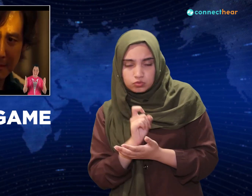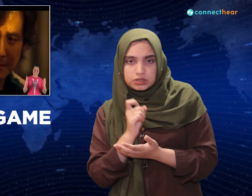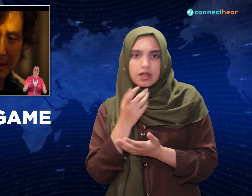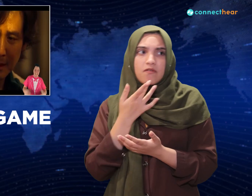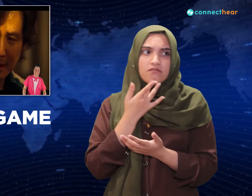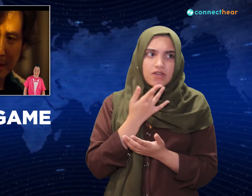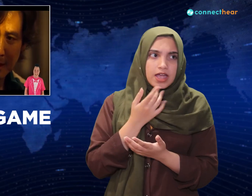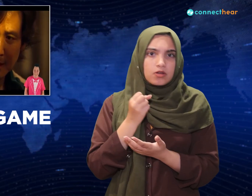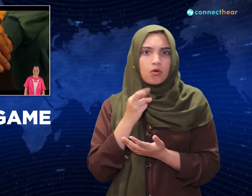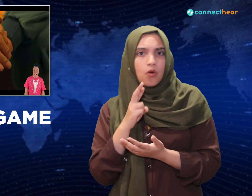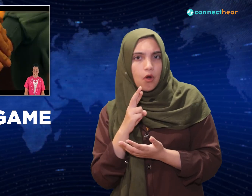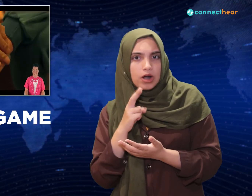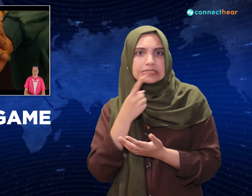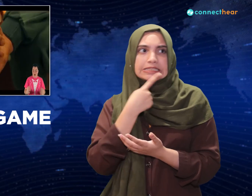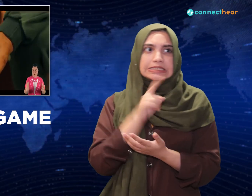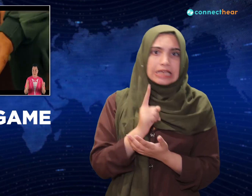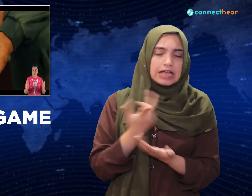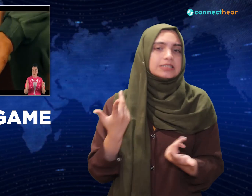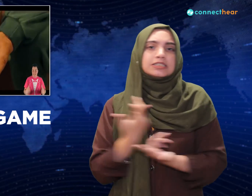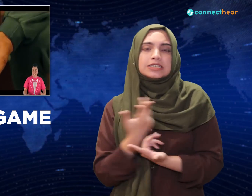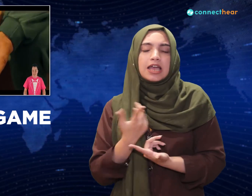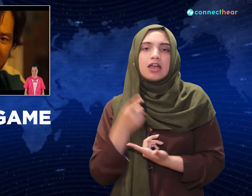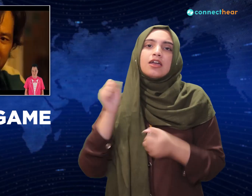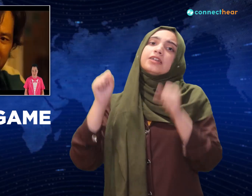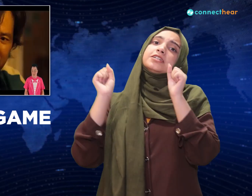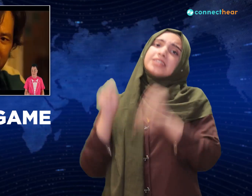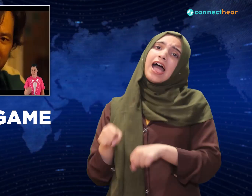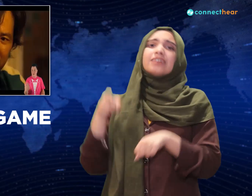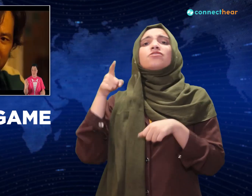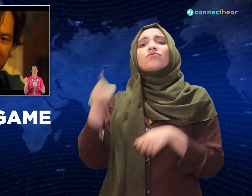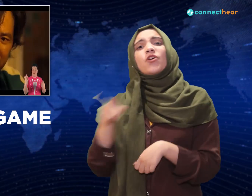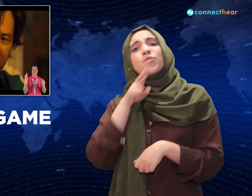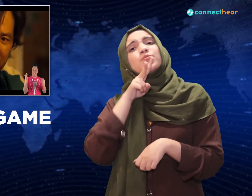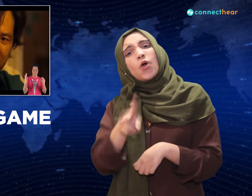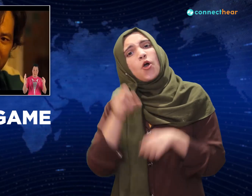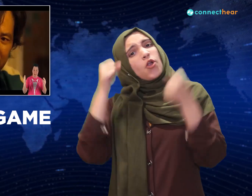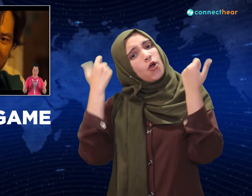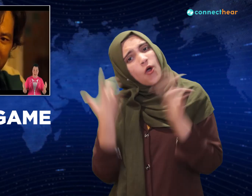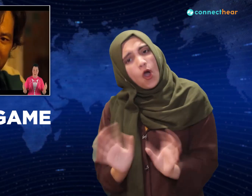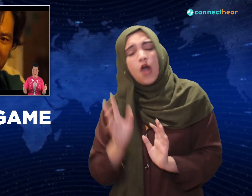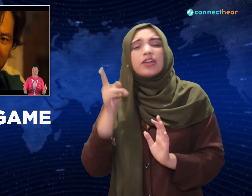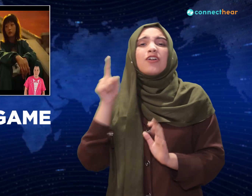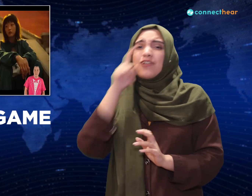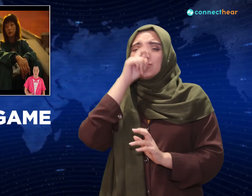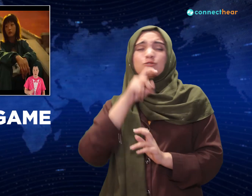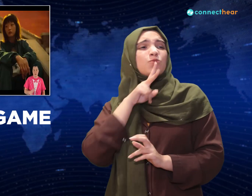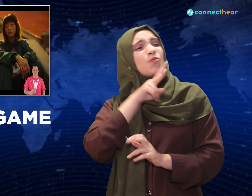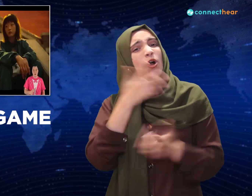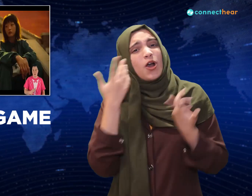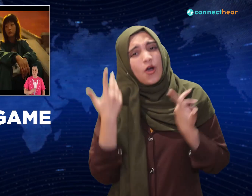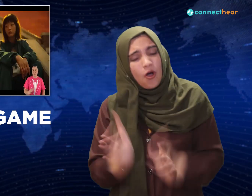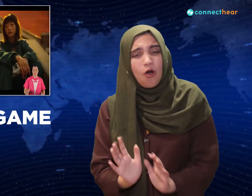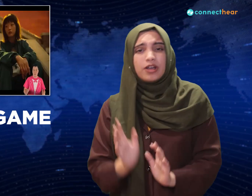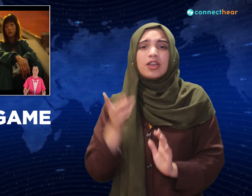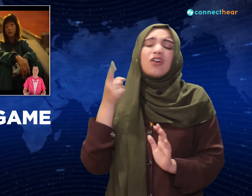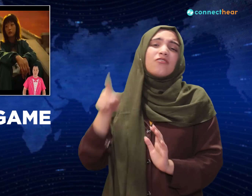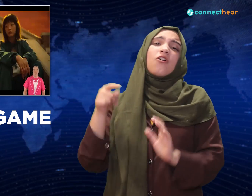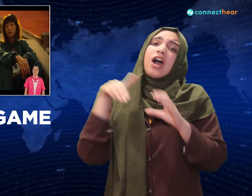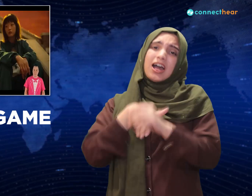yes he does, it's heart wrenching, but I mean what choice does he have? Sebok paired up with this other girl and they